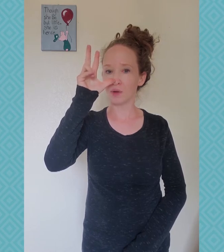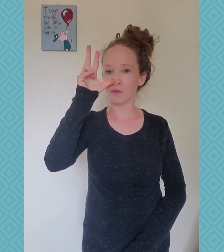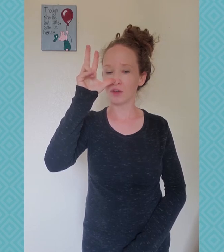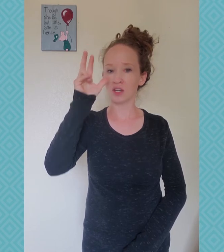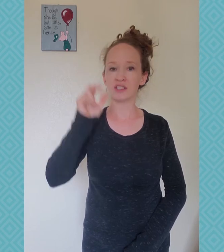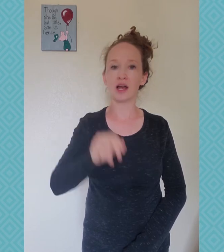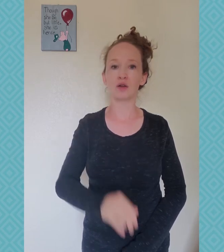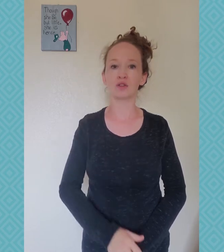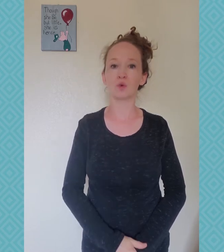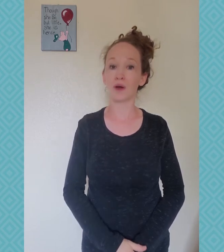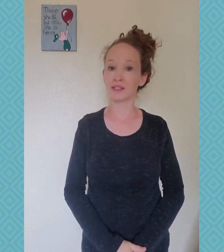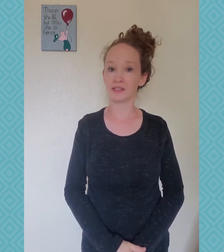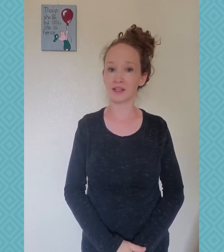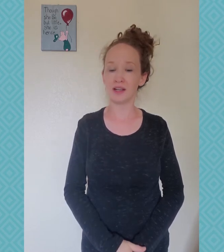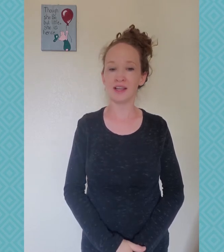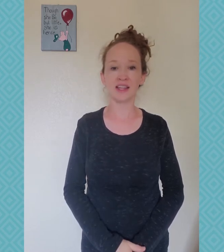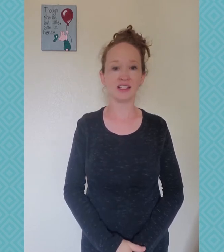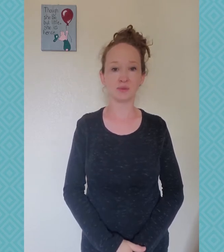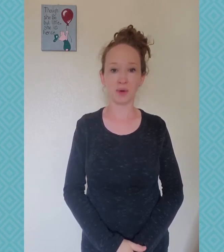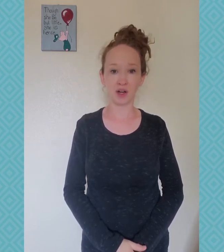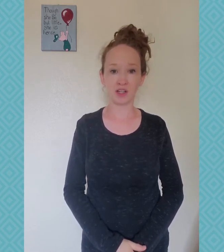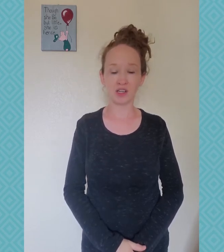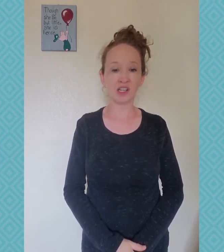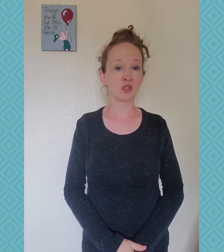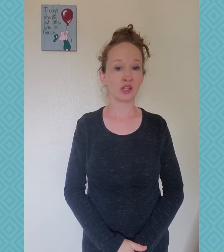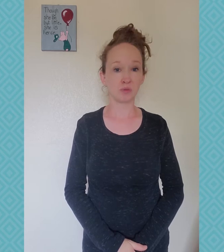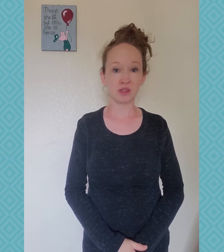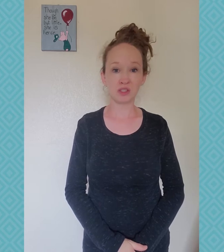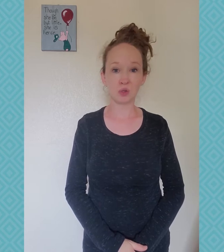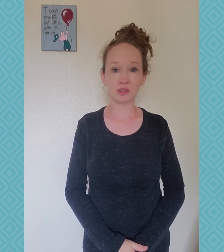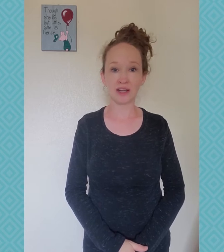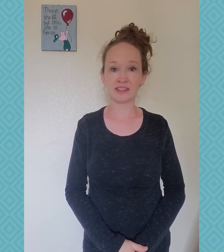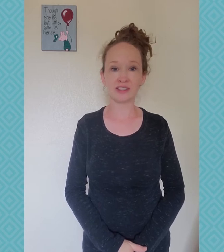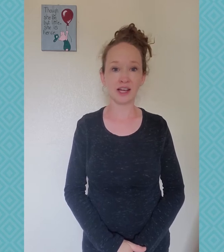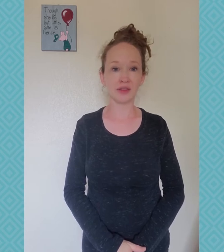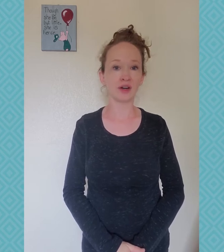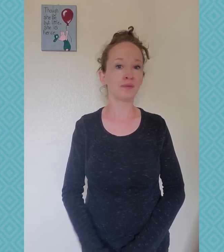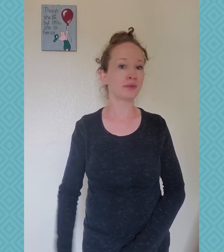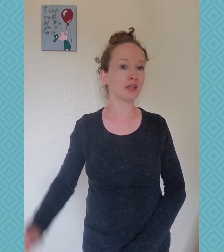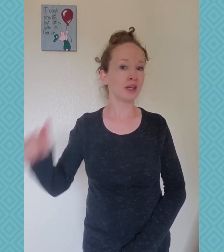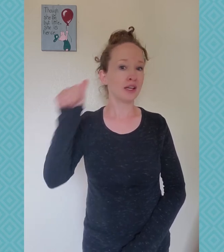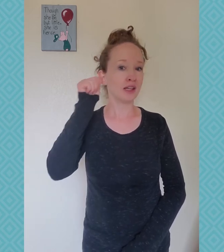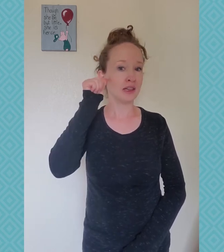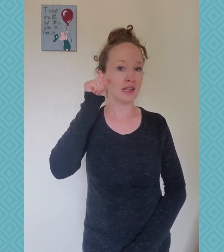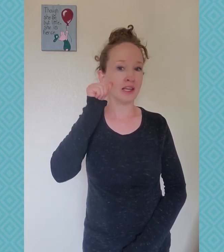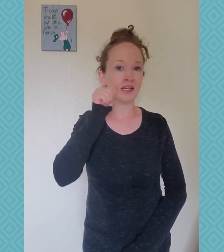middle finger down twice. That is bug. So let's put the two signs together.